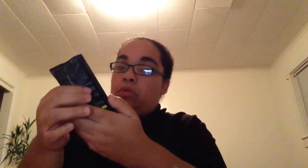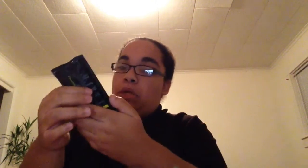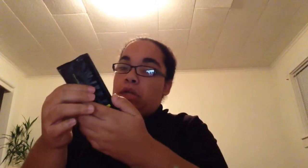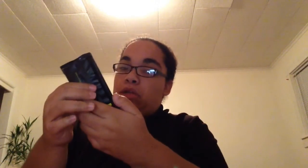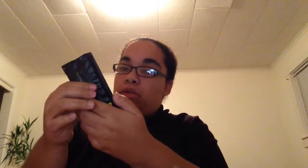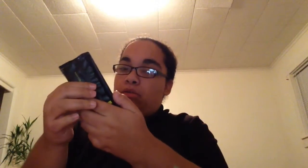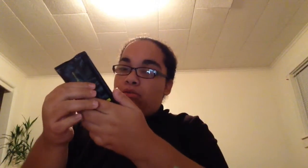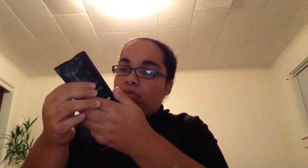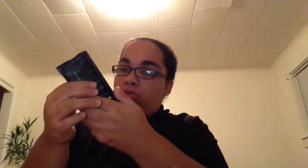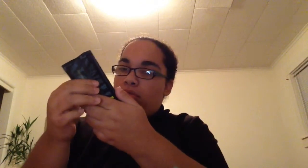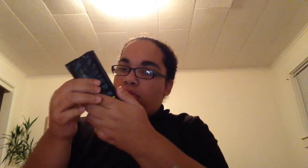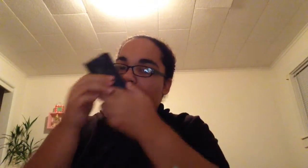what it is